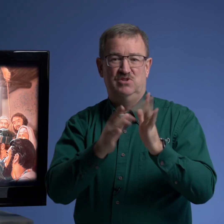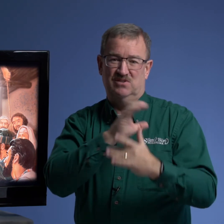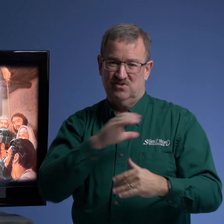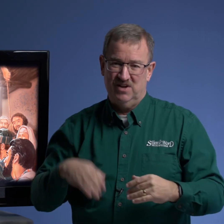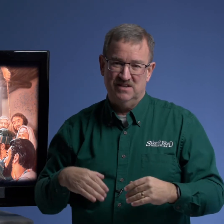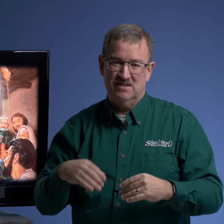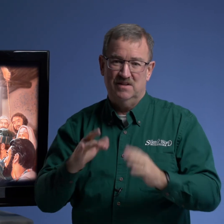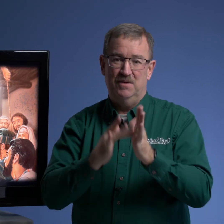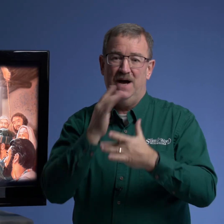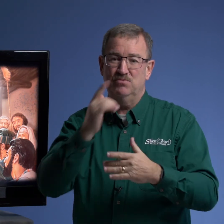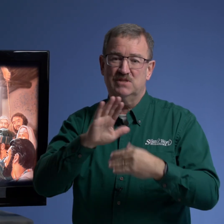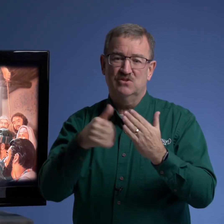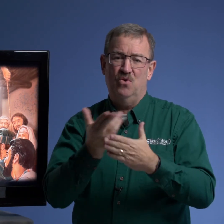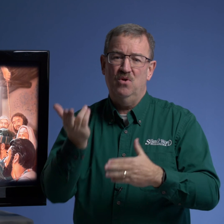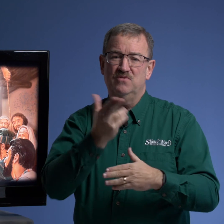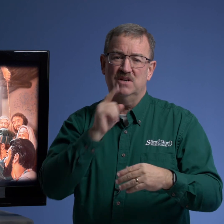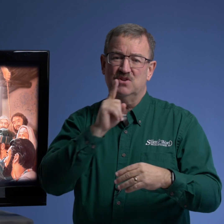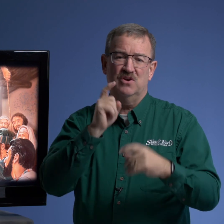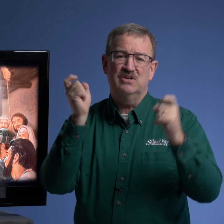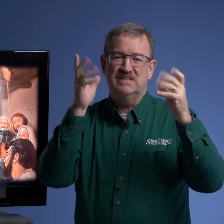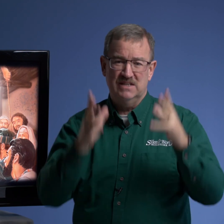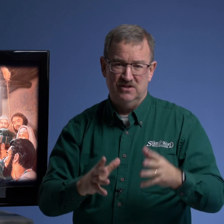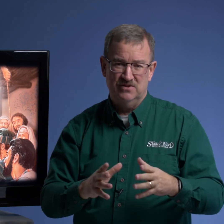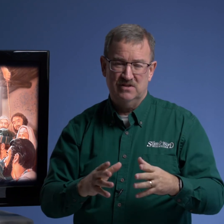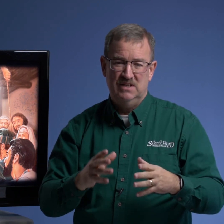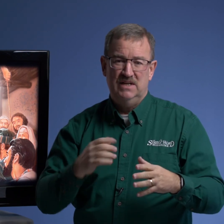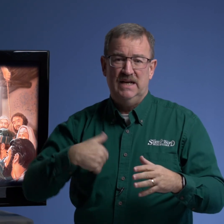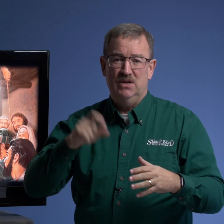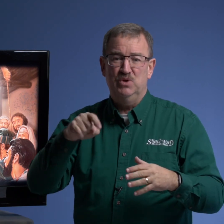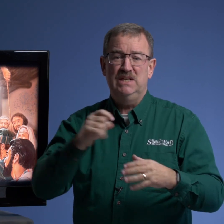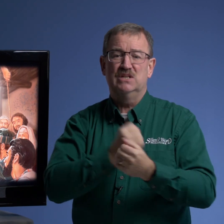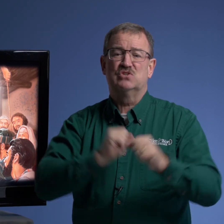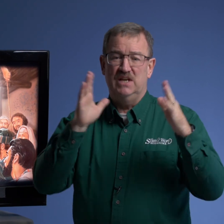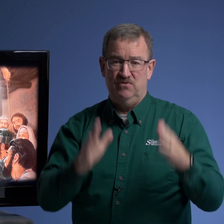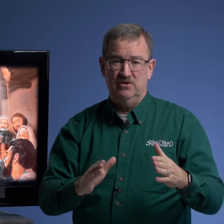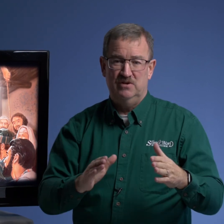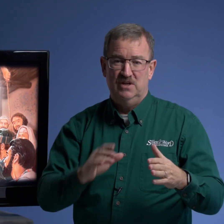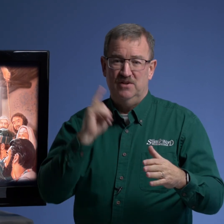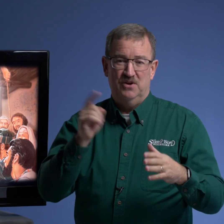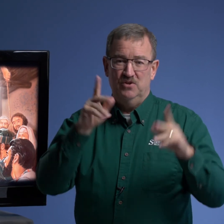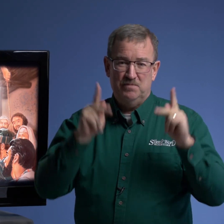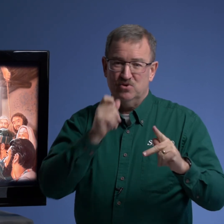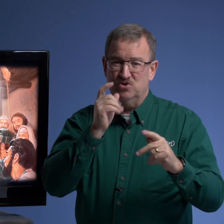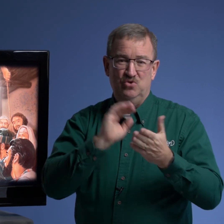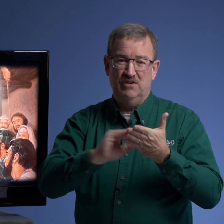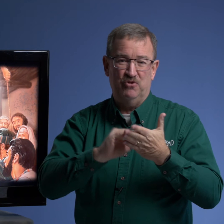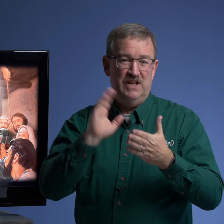jesus christ the bible says all of us are sinners and we need a savior the only person who can forgive